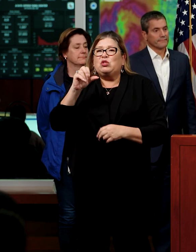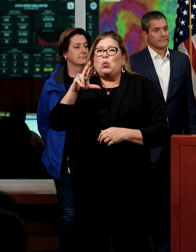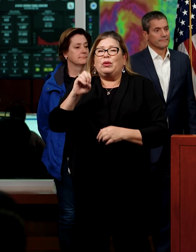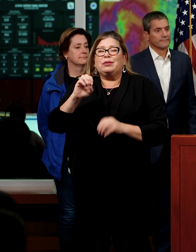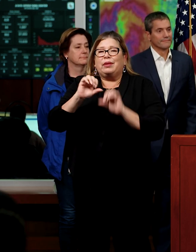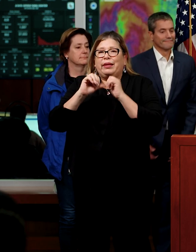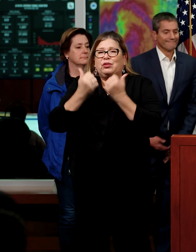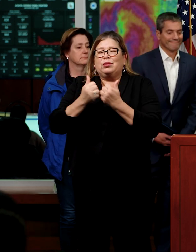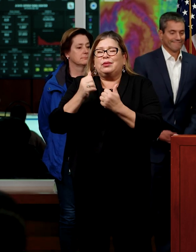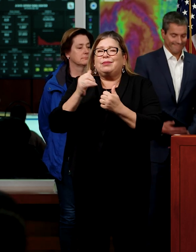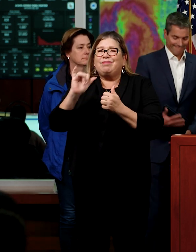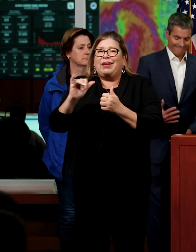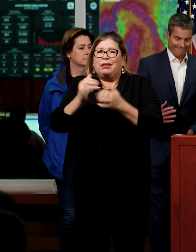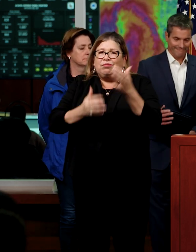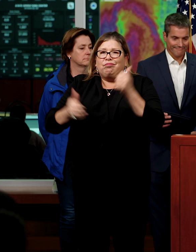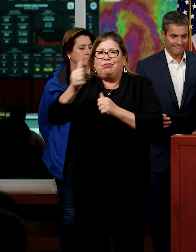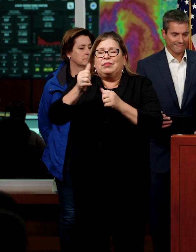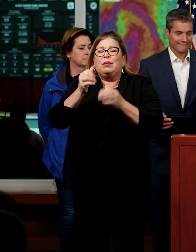Wade Crowfoot.